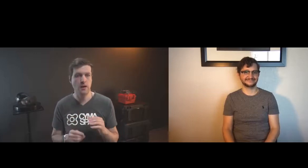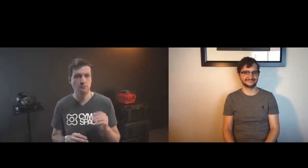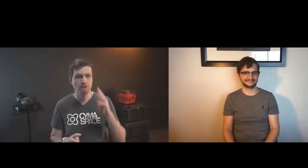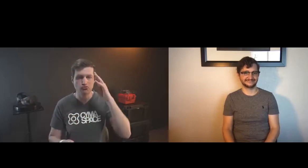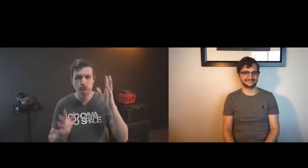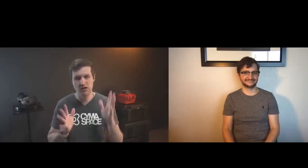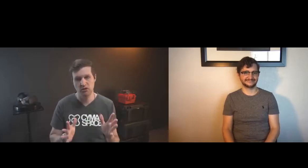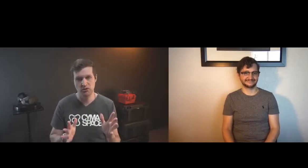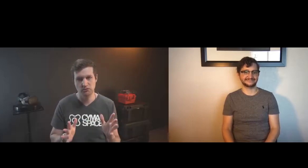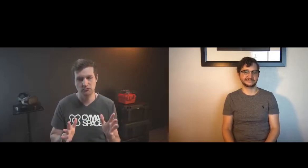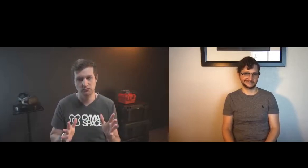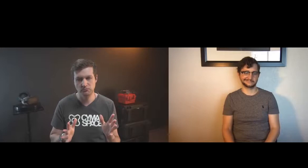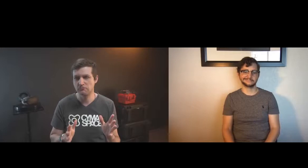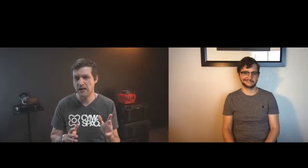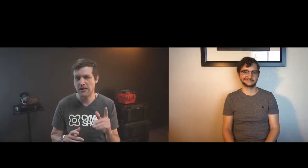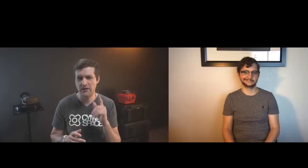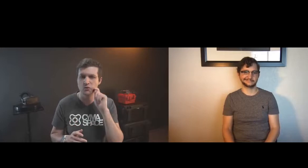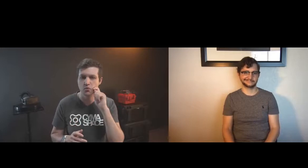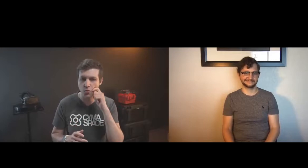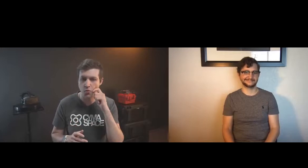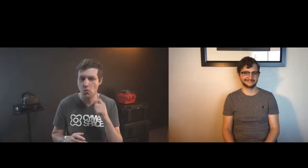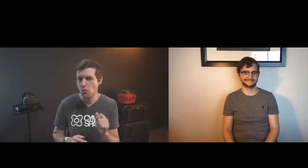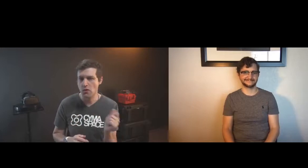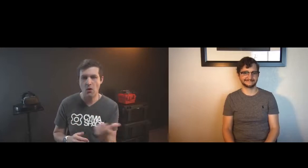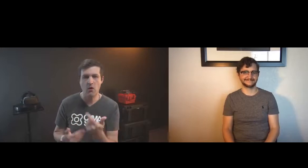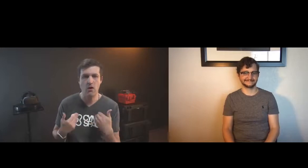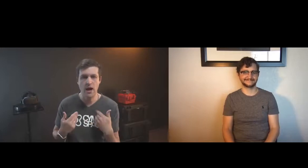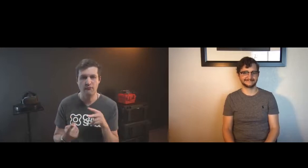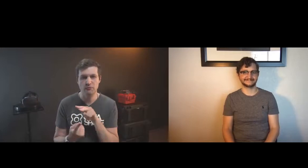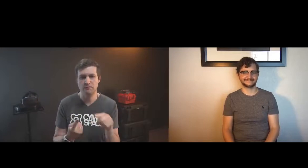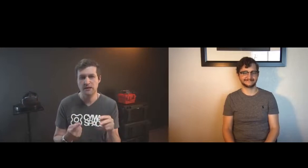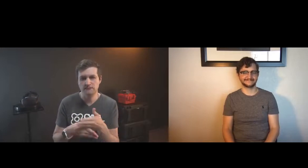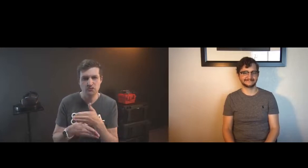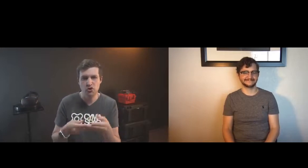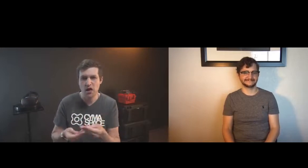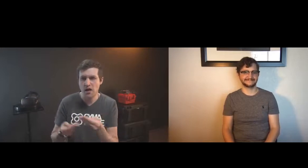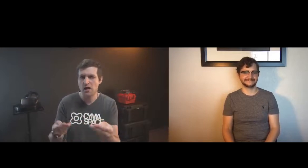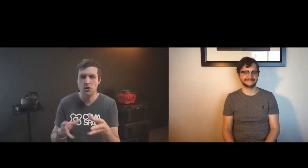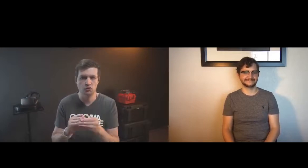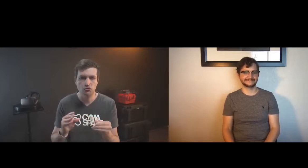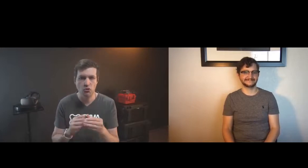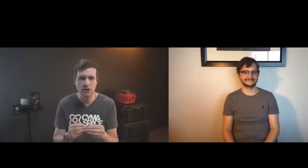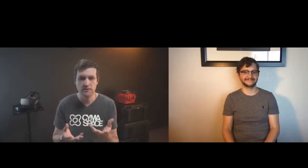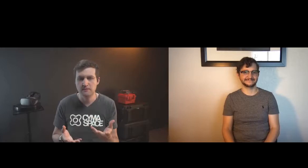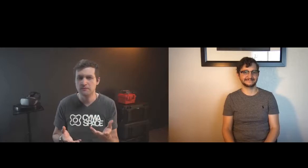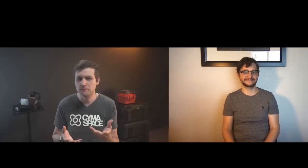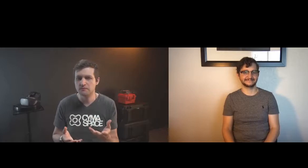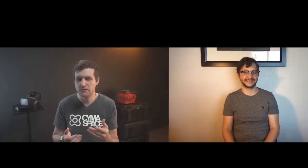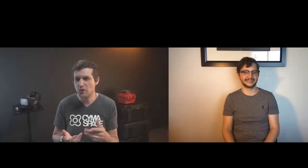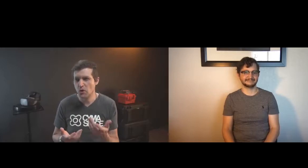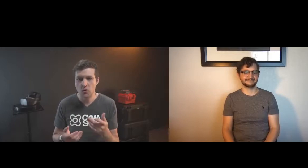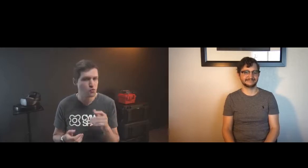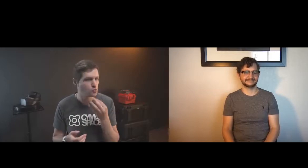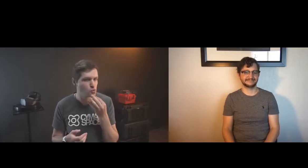help with the implementation and this allows all people to be creators and i think that that would be really cool because we all have perspectives